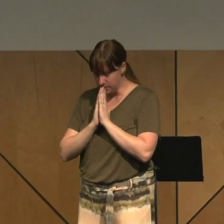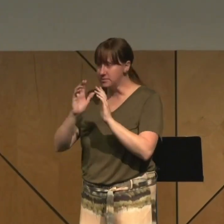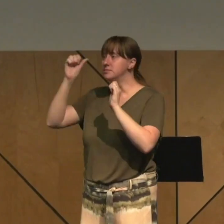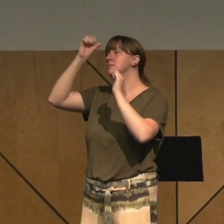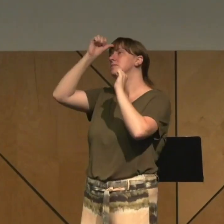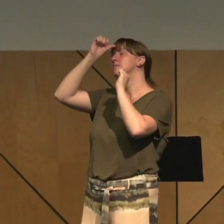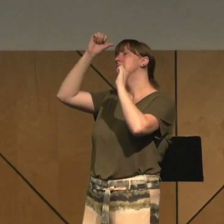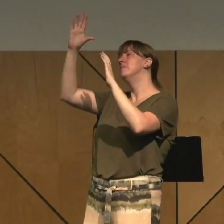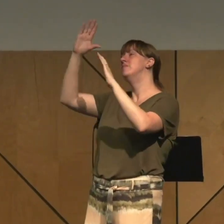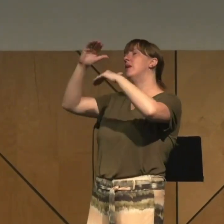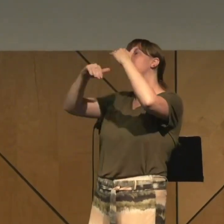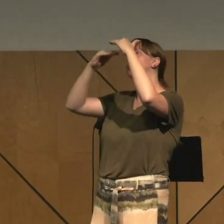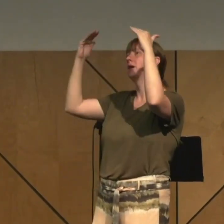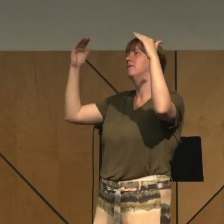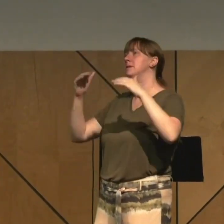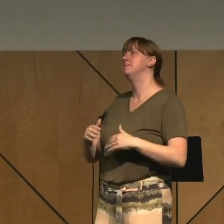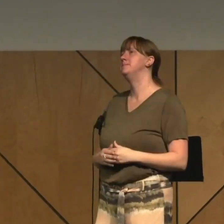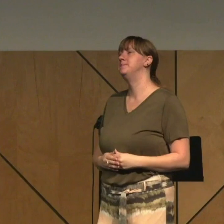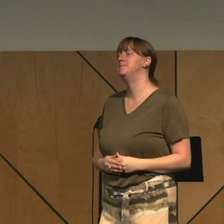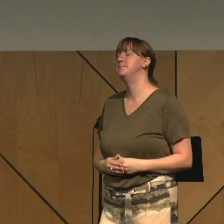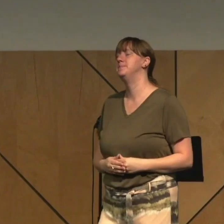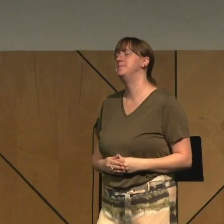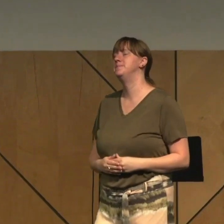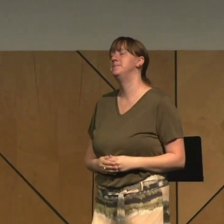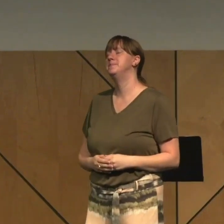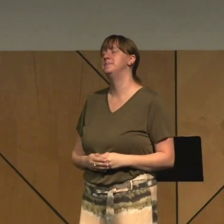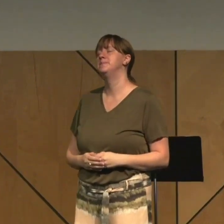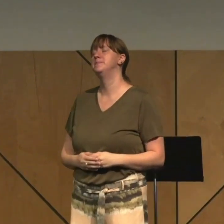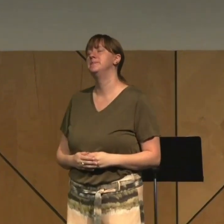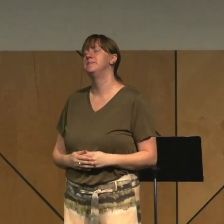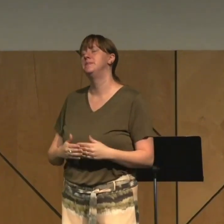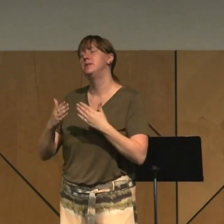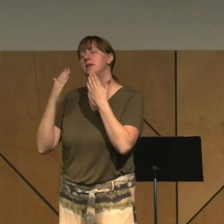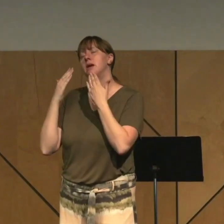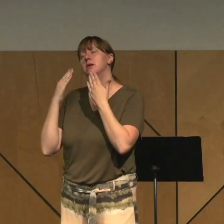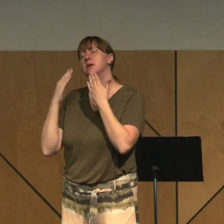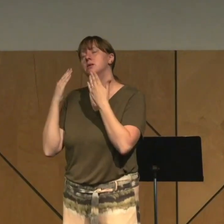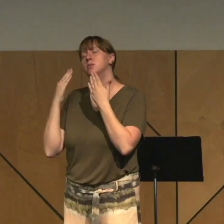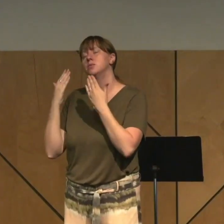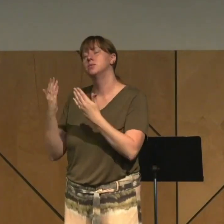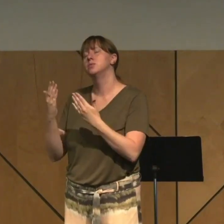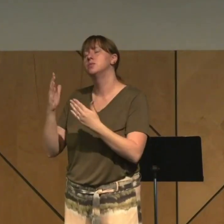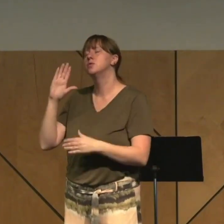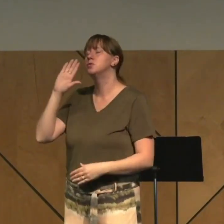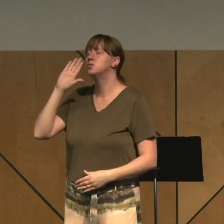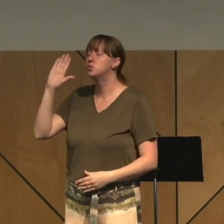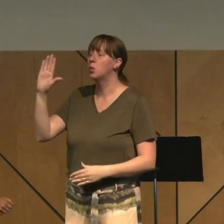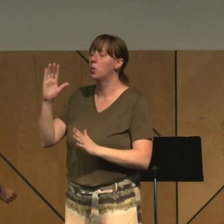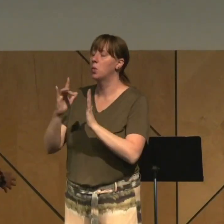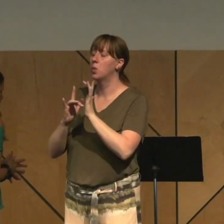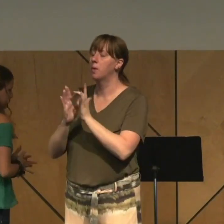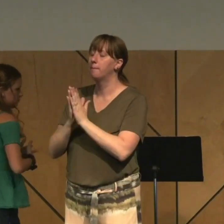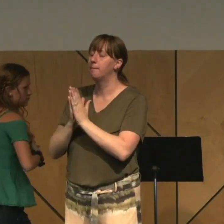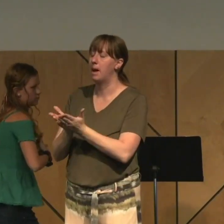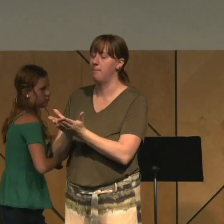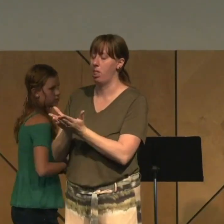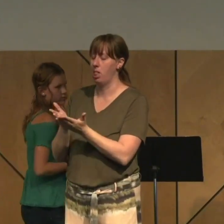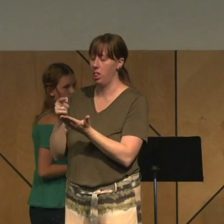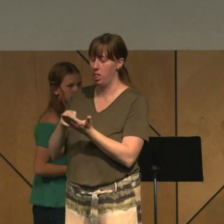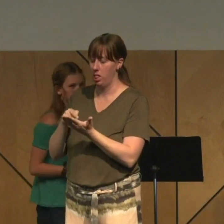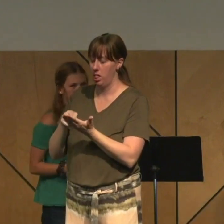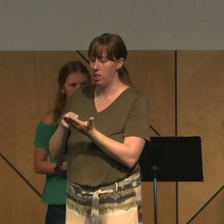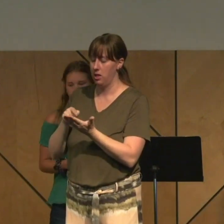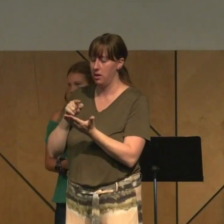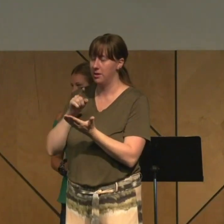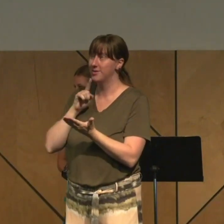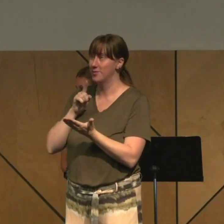Father in heaven, thank you for your Bible. Thank you that it's real